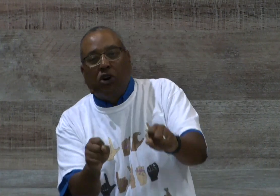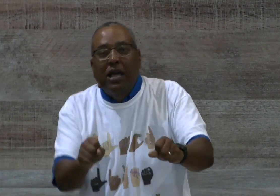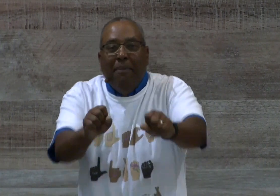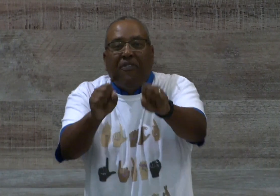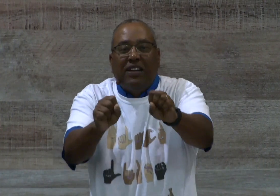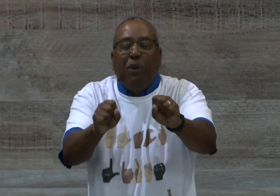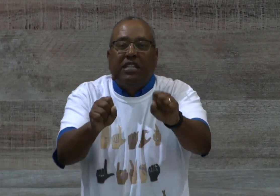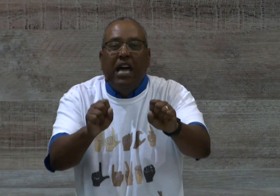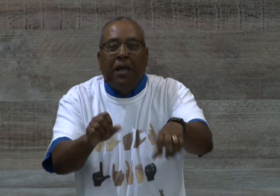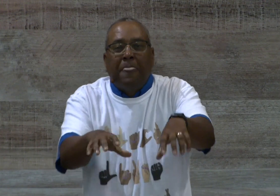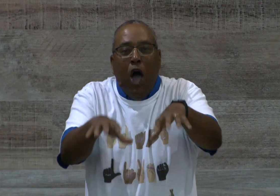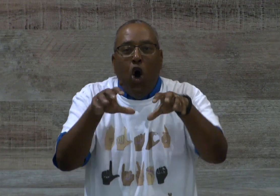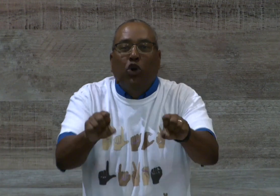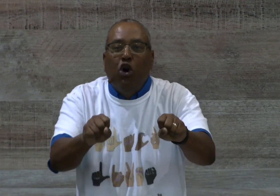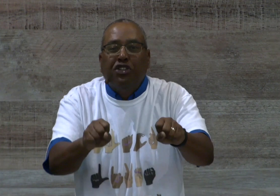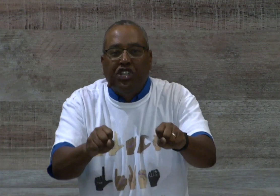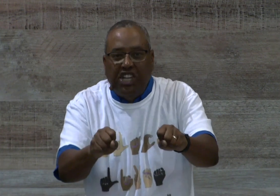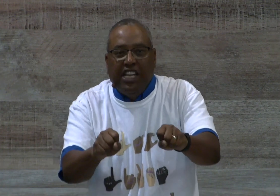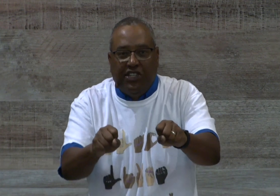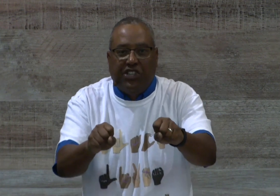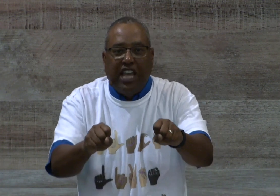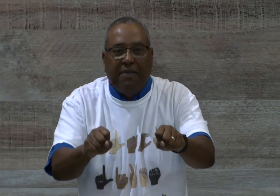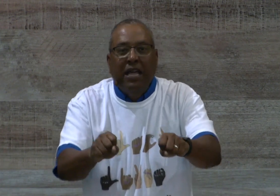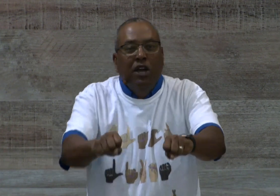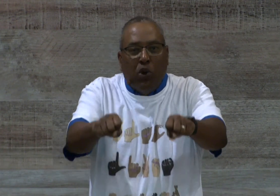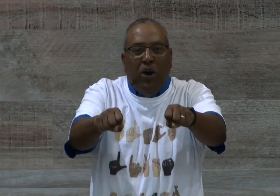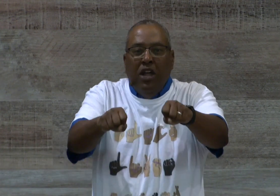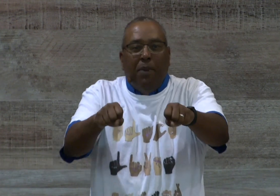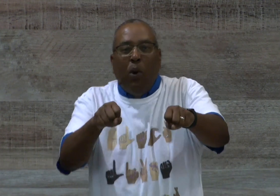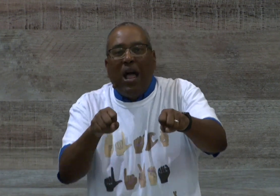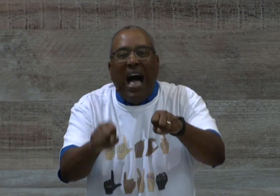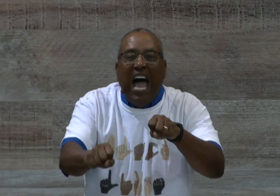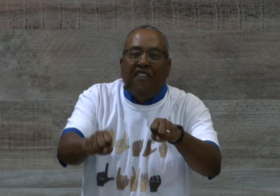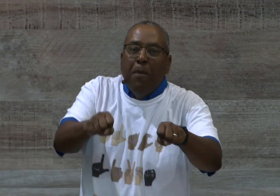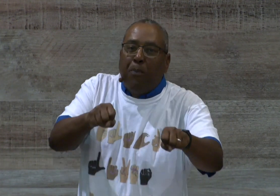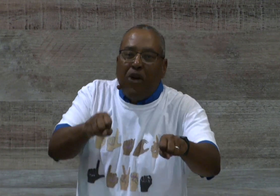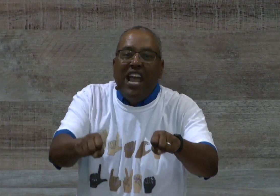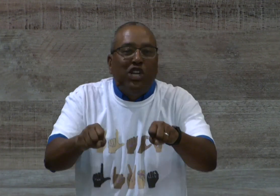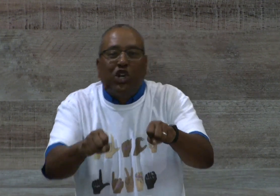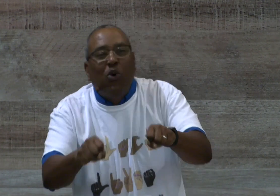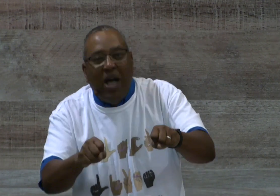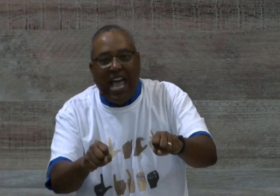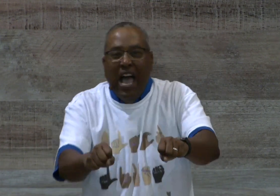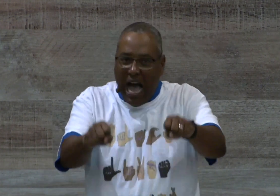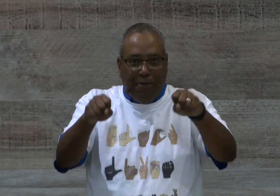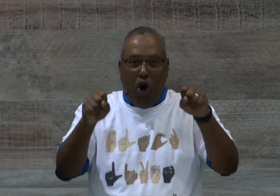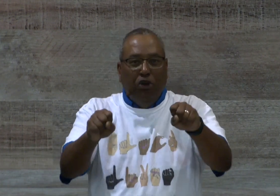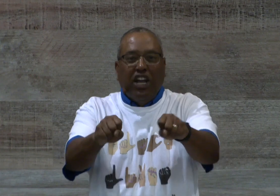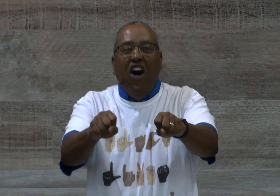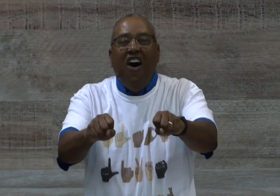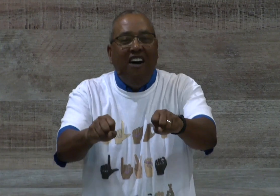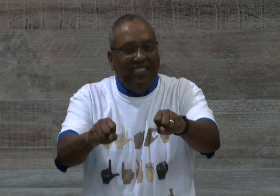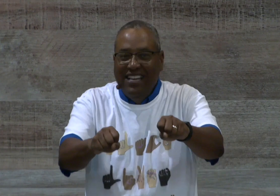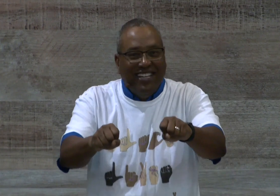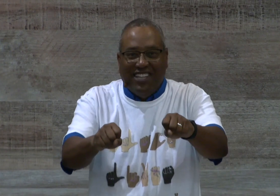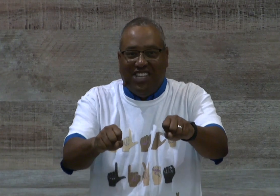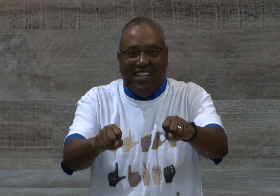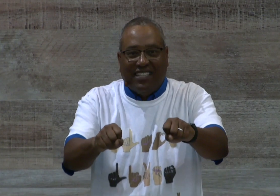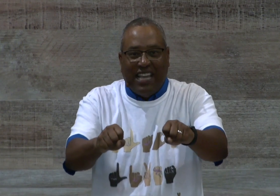my friends, want to tell you, hold on to Jesus. Amen? So no matter what life brings your way, I'm holding on to Jesus. Amen?